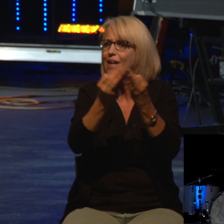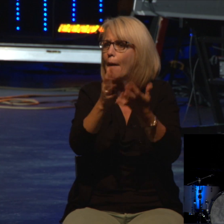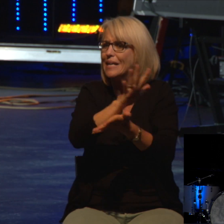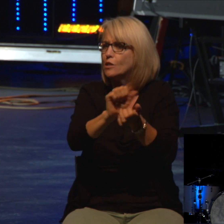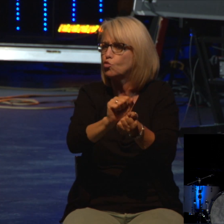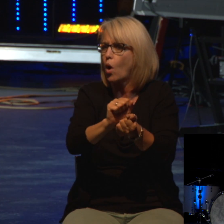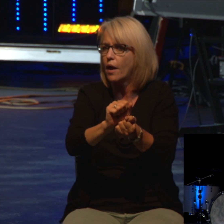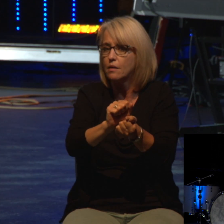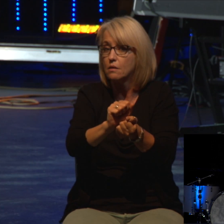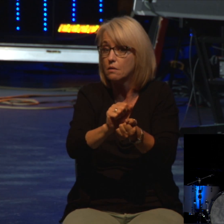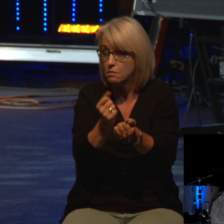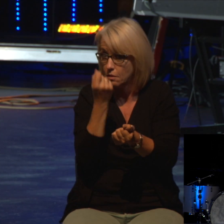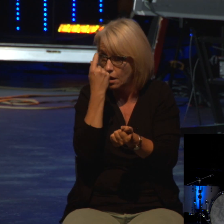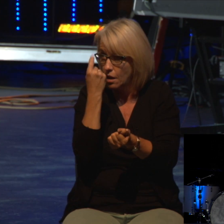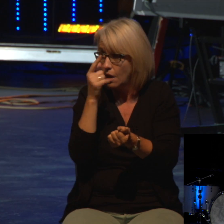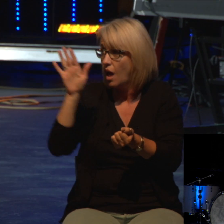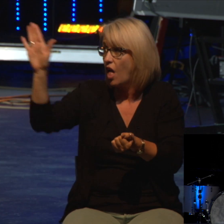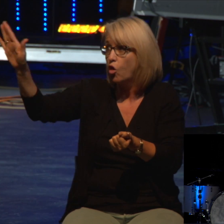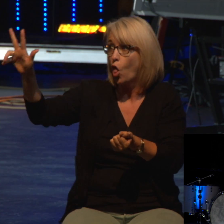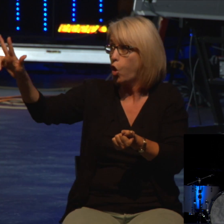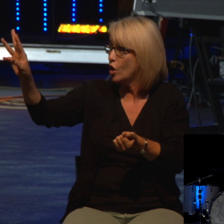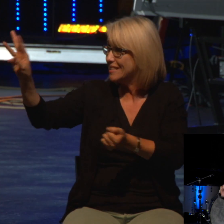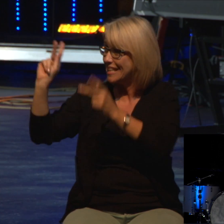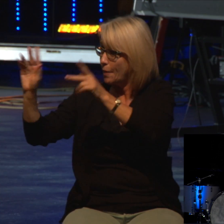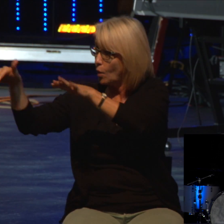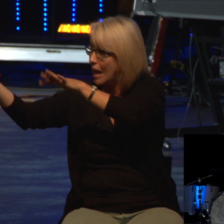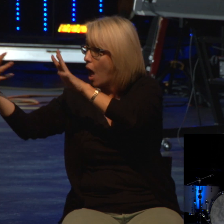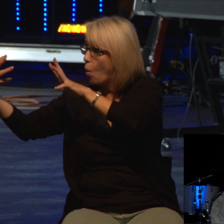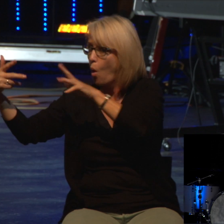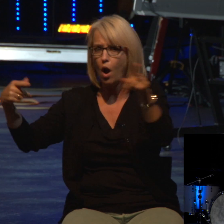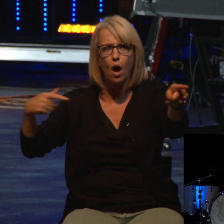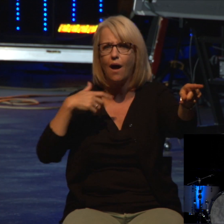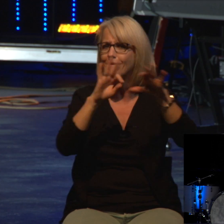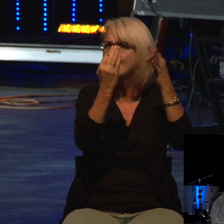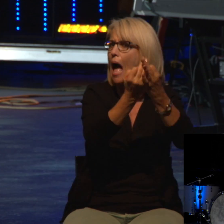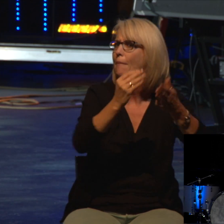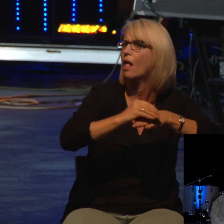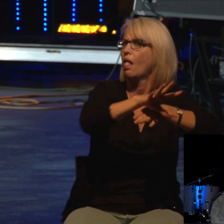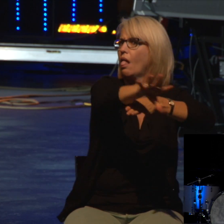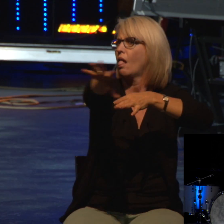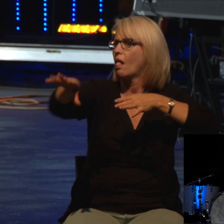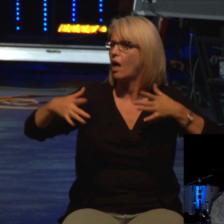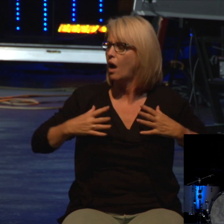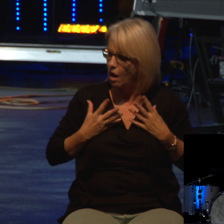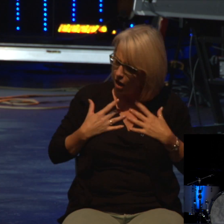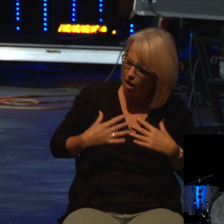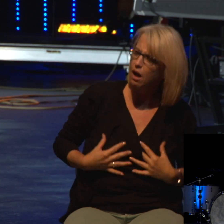other families that were in sorrow because of his sin. Folks, we got to see it. These